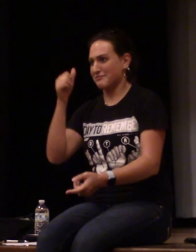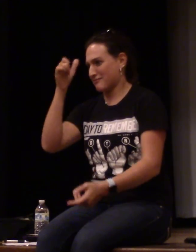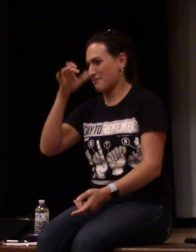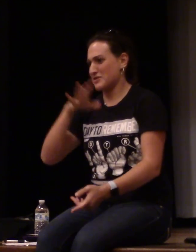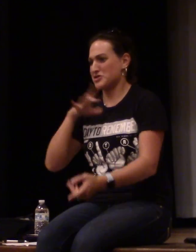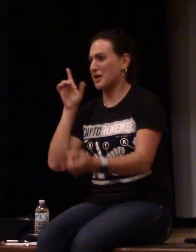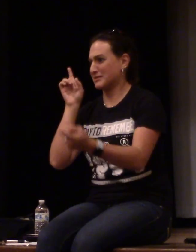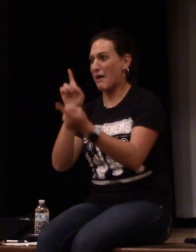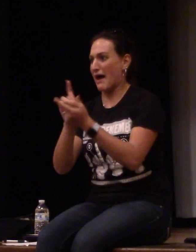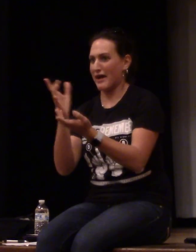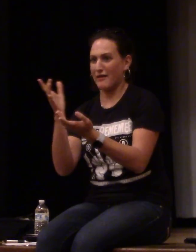just met obviously for that.